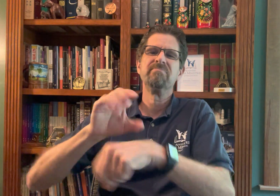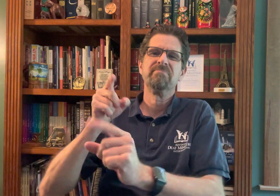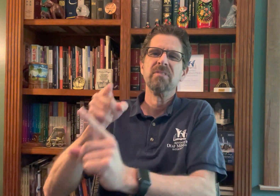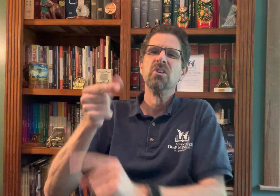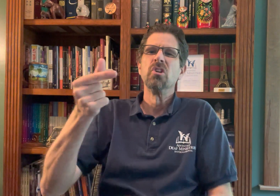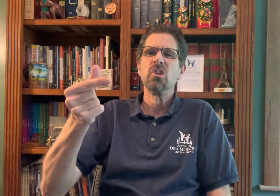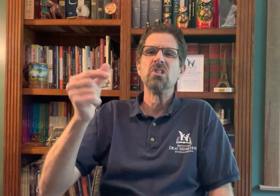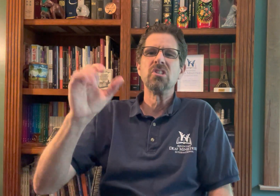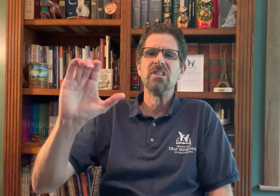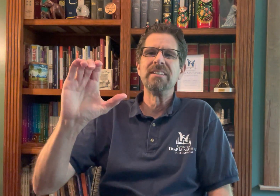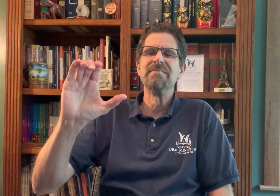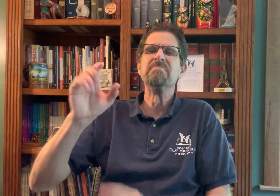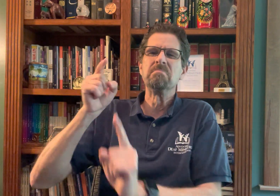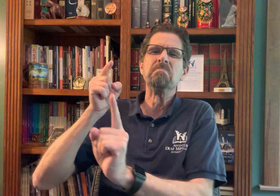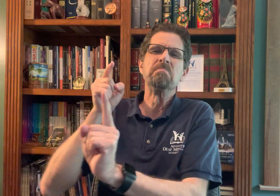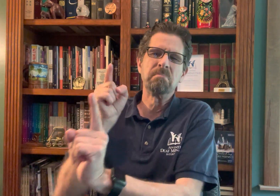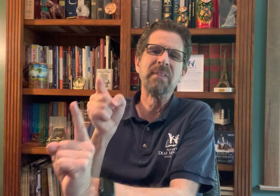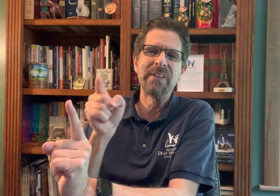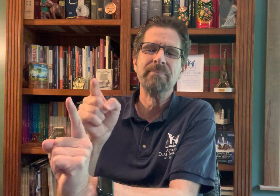And I'm happy to help with the World Church.